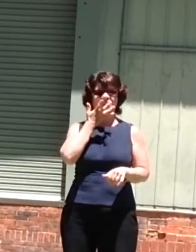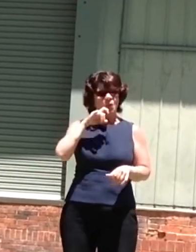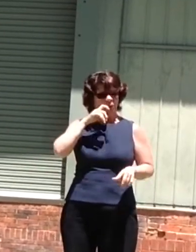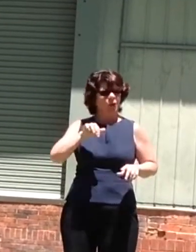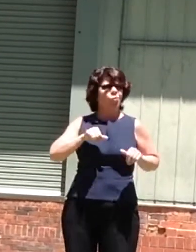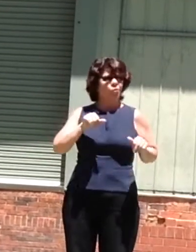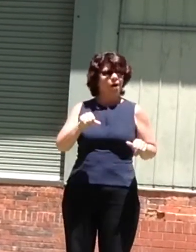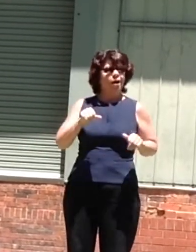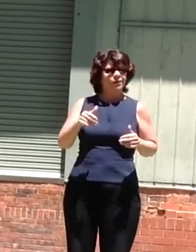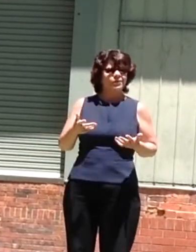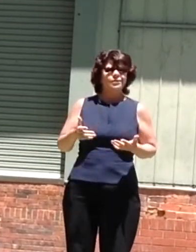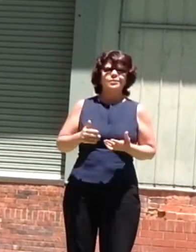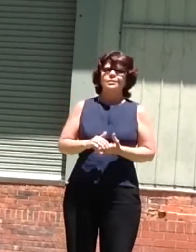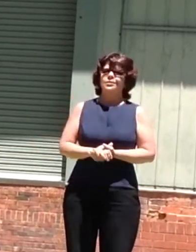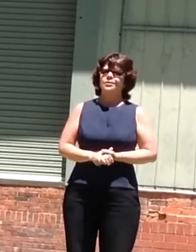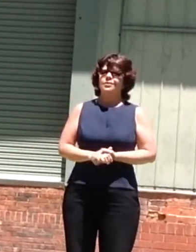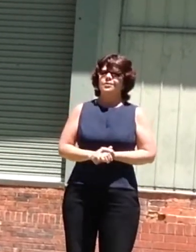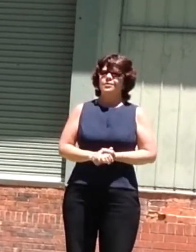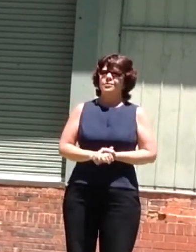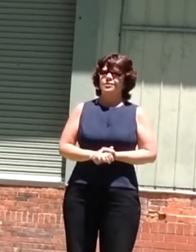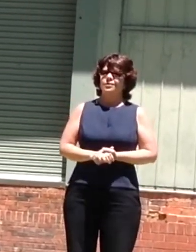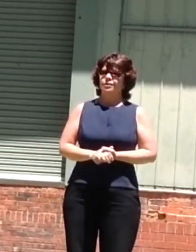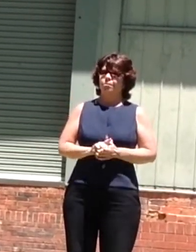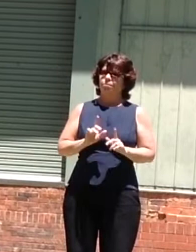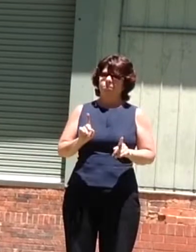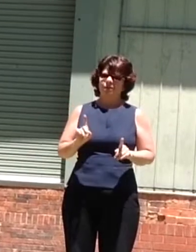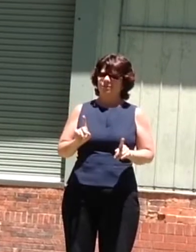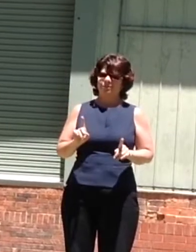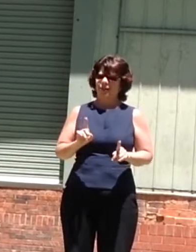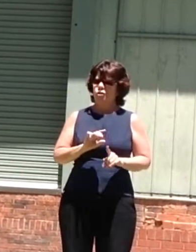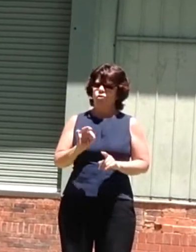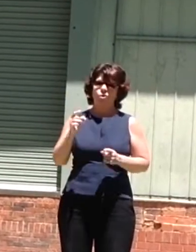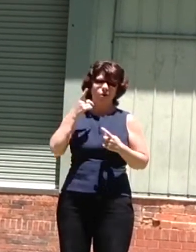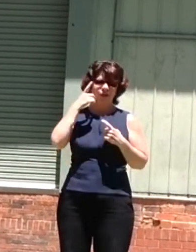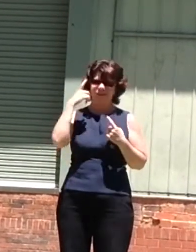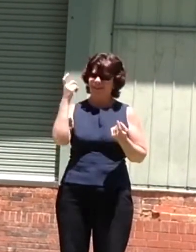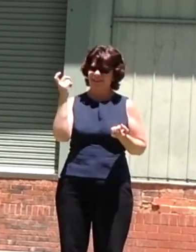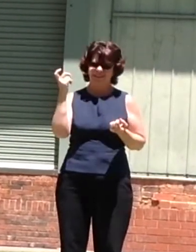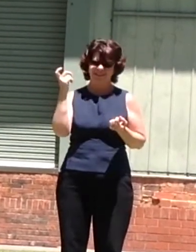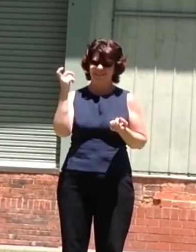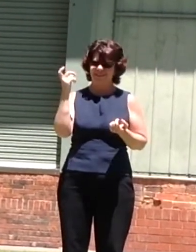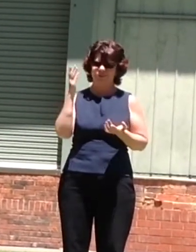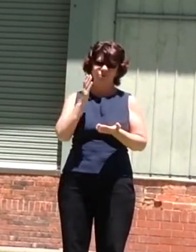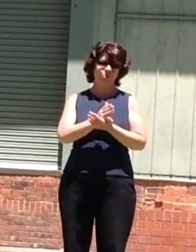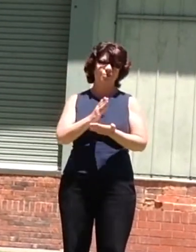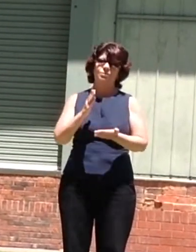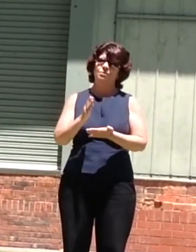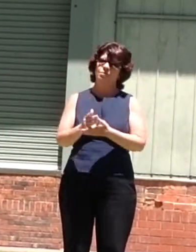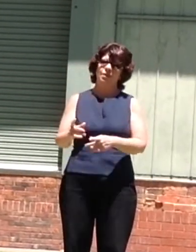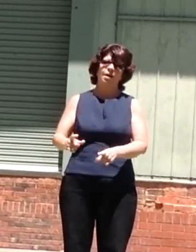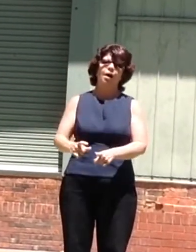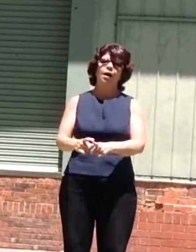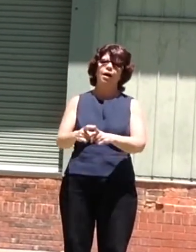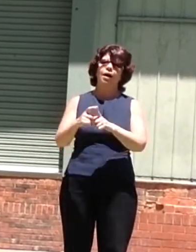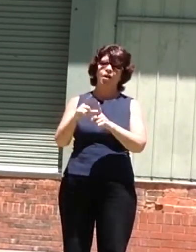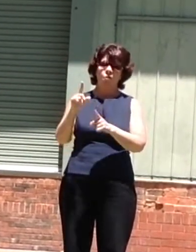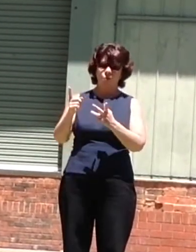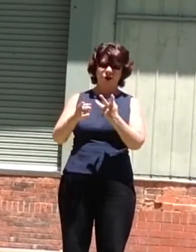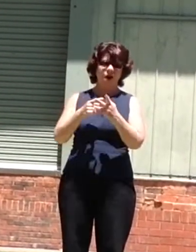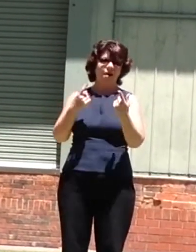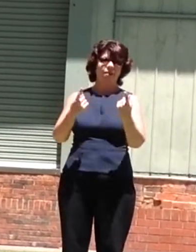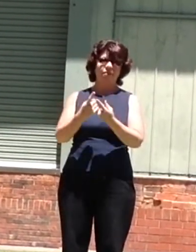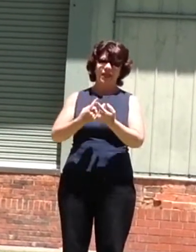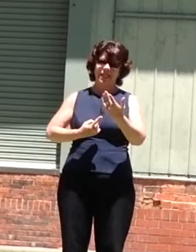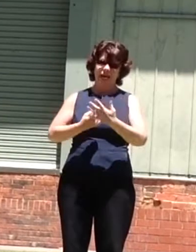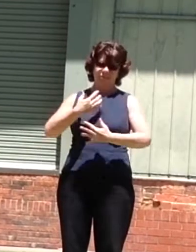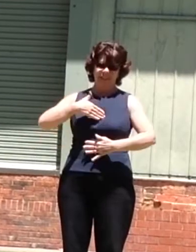that'll be right. Little did I know how hard it was going to be, and the other internal functions